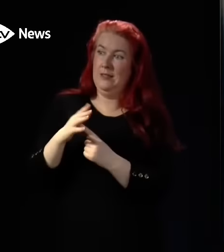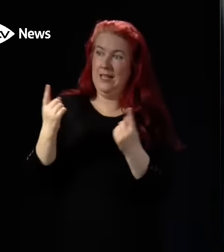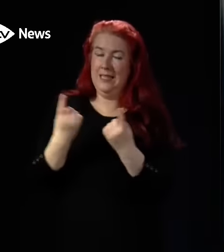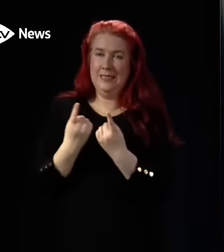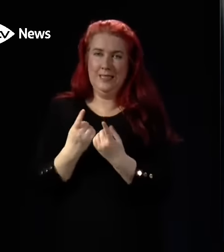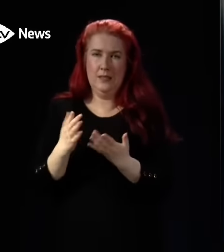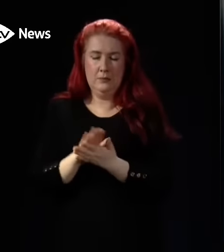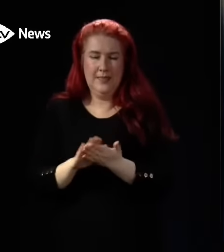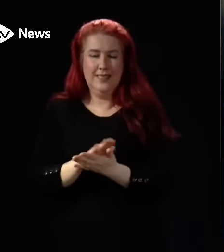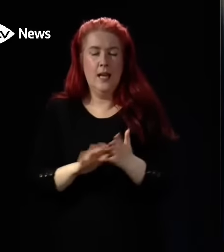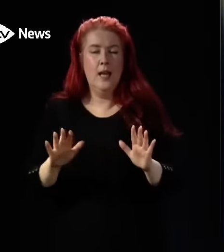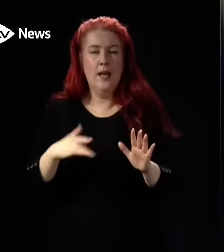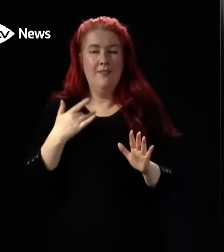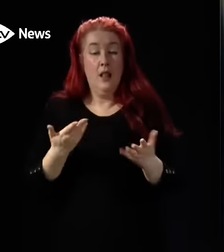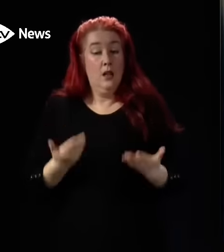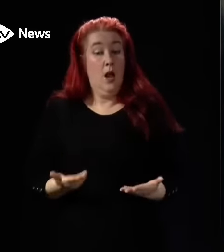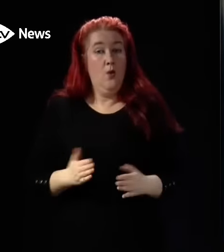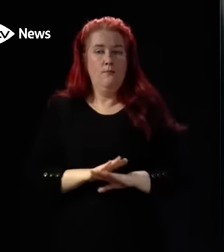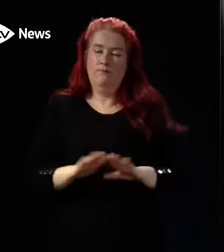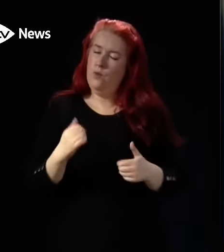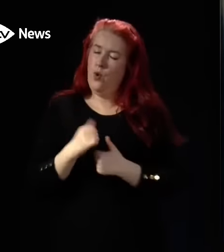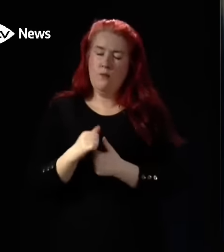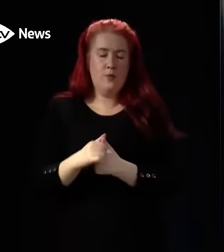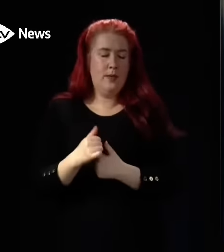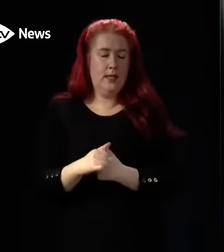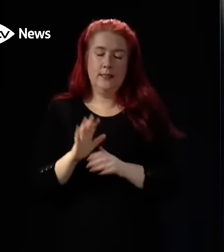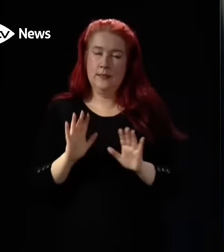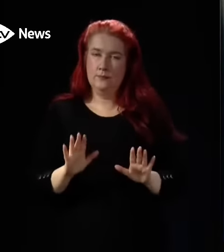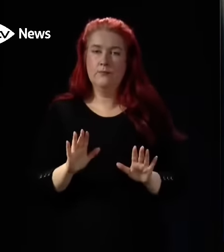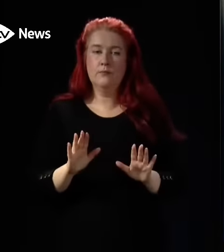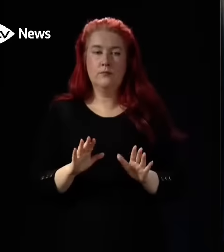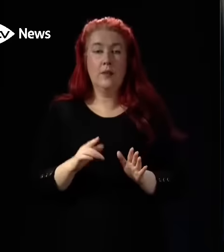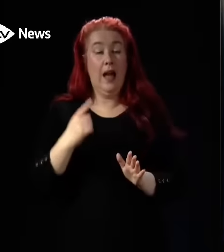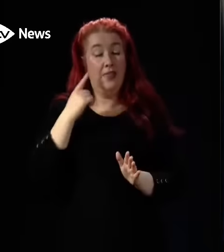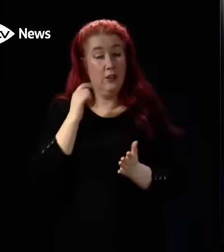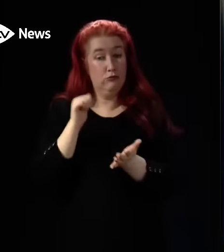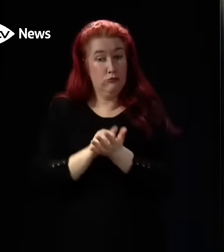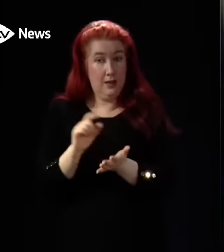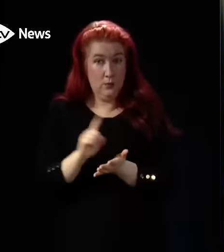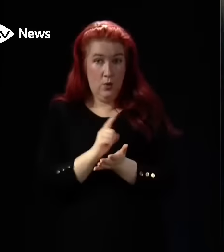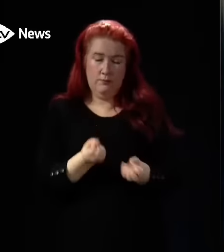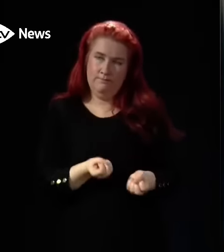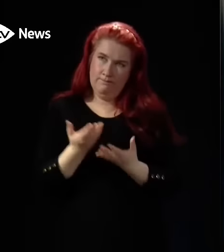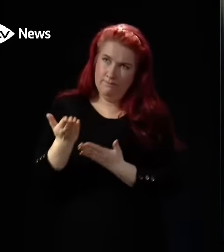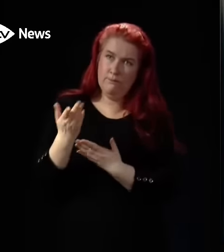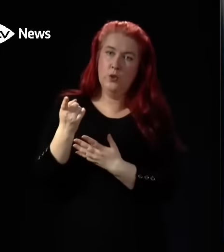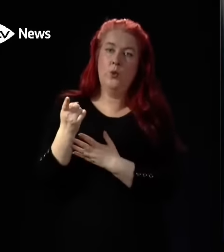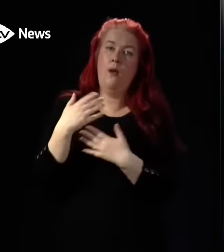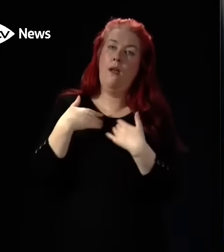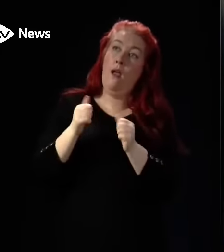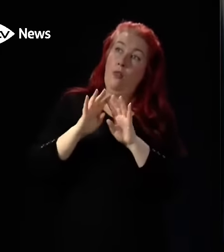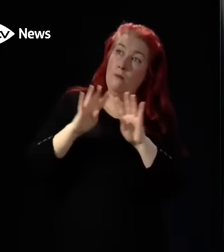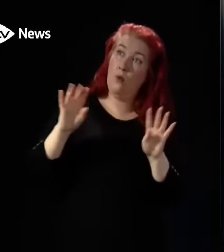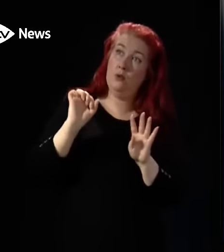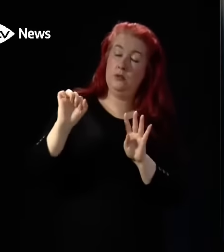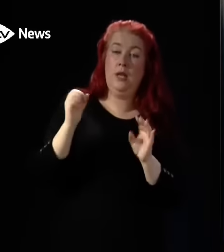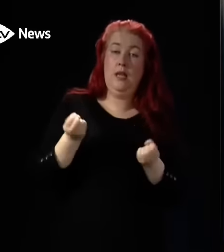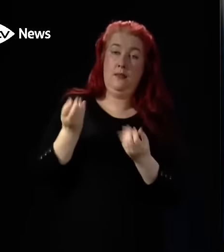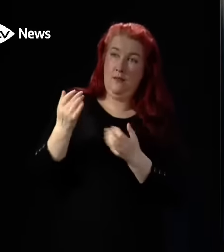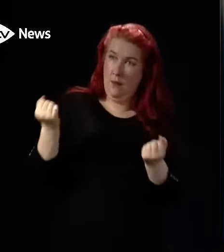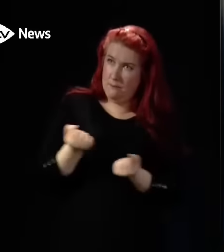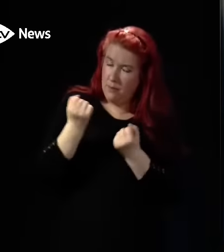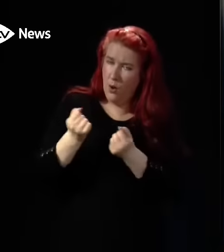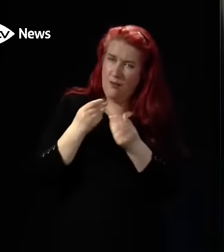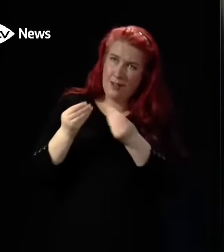appropriate thing to do right now. It is right to give health boards the power and the flexibility in local circumstances,